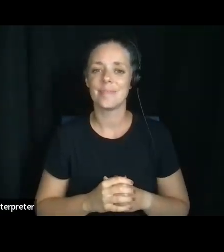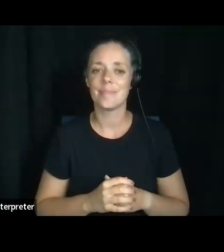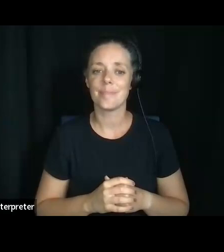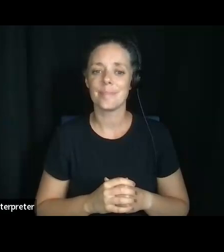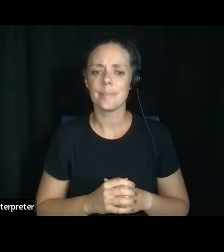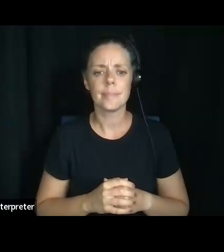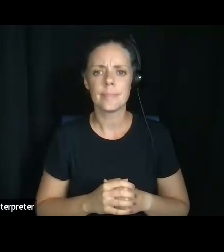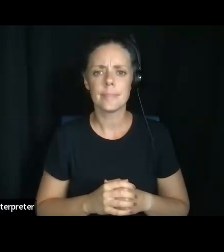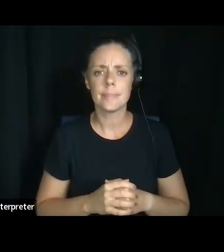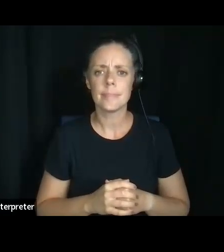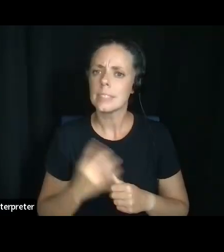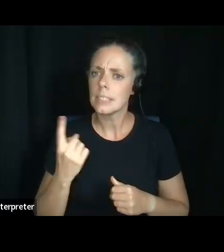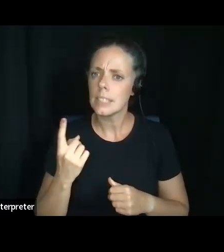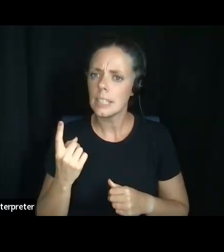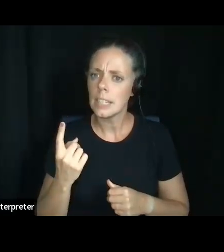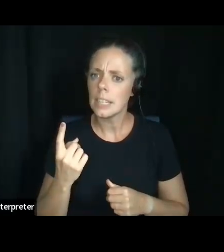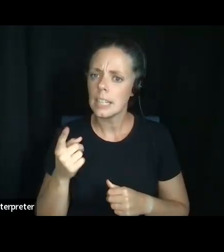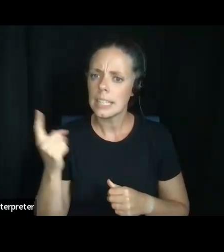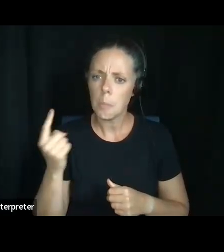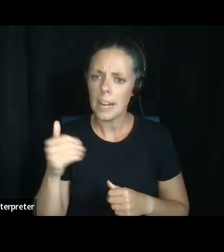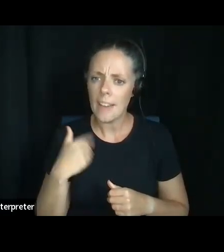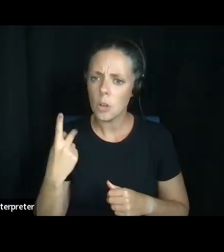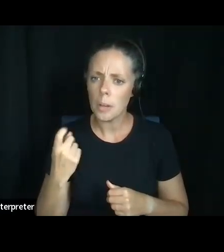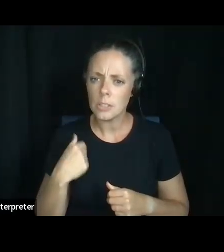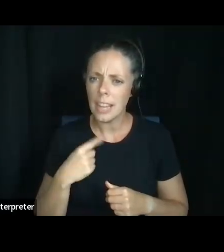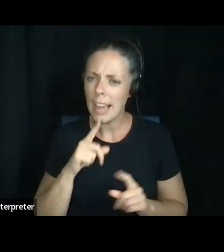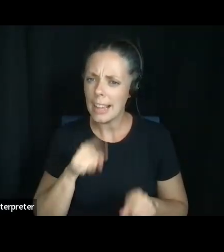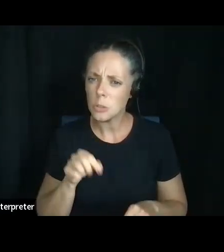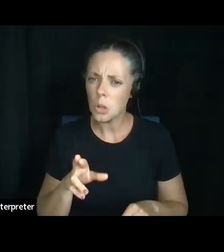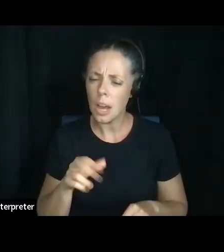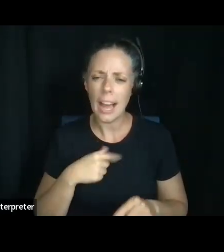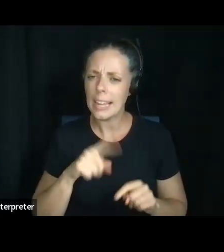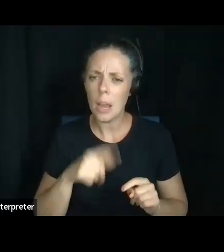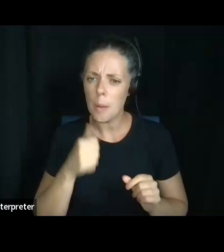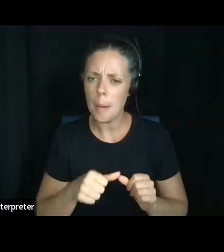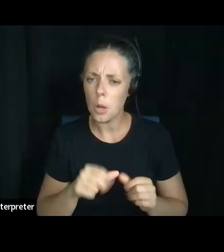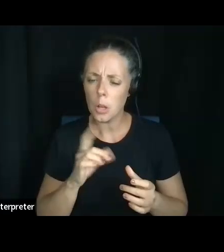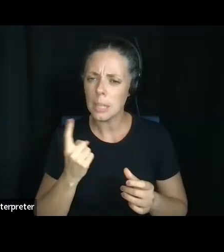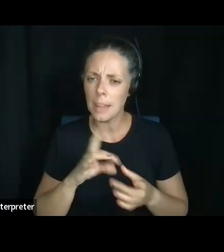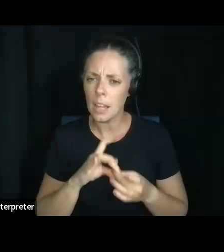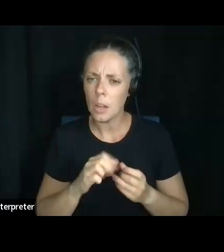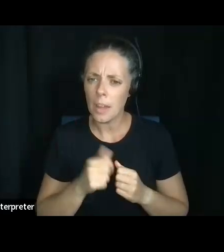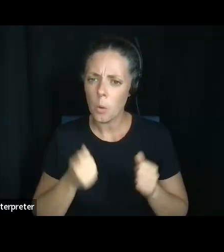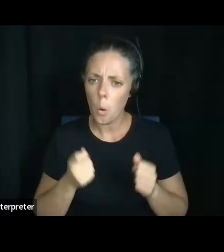Sarah, did you have a question? Did I answer? You had a question, but I can't remember. I think it was something to do with the court. Um,